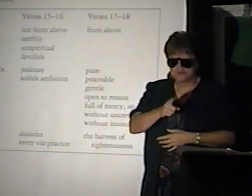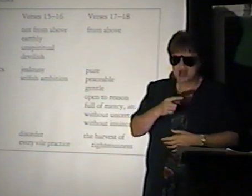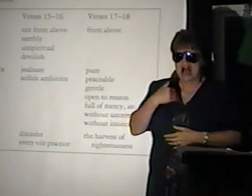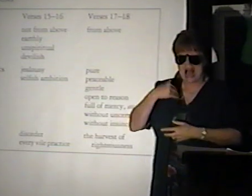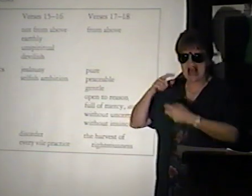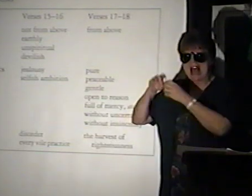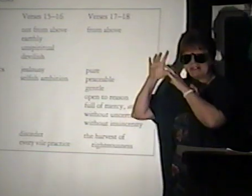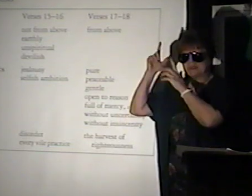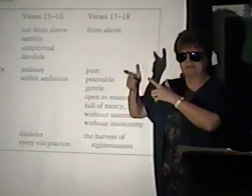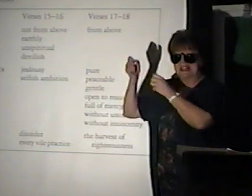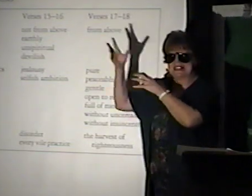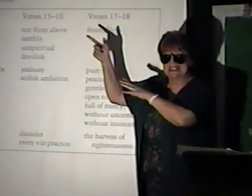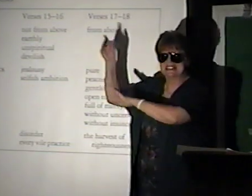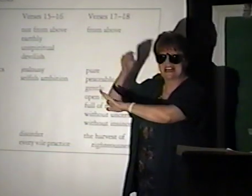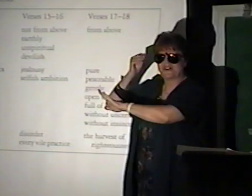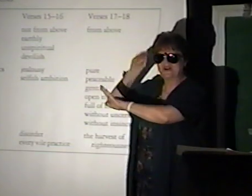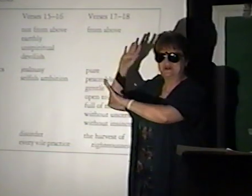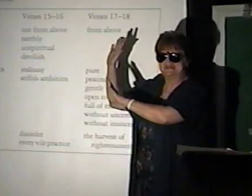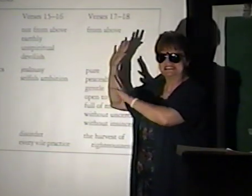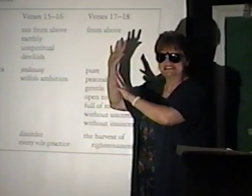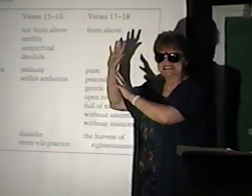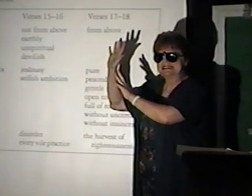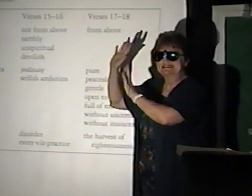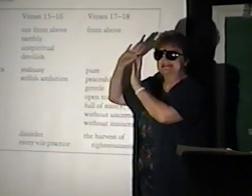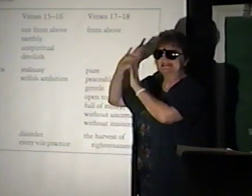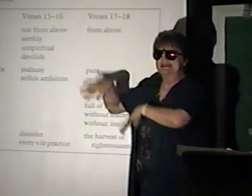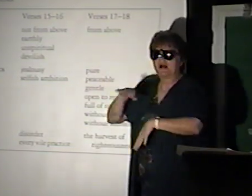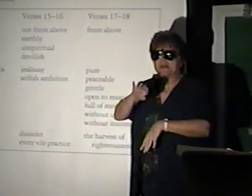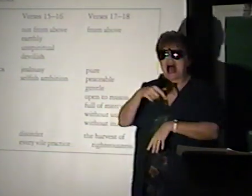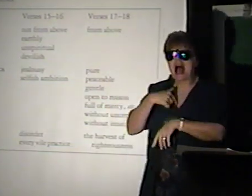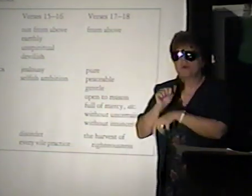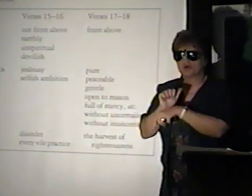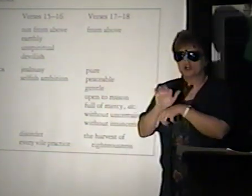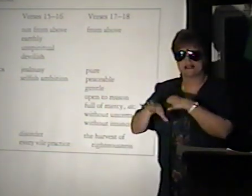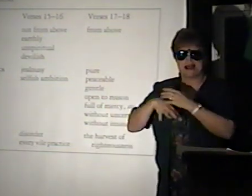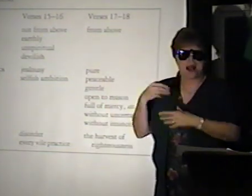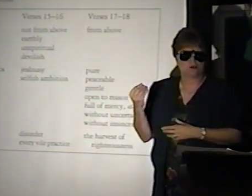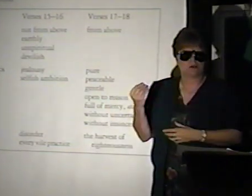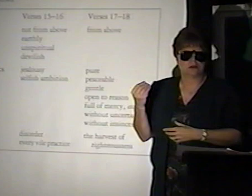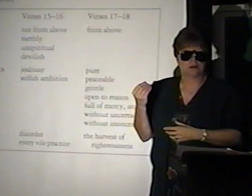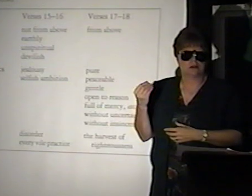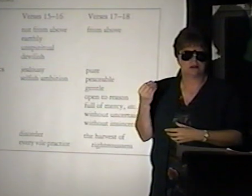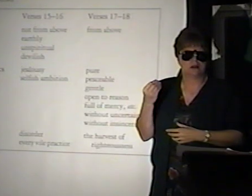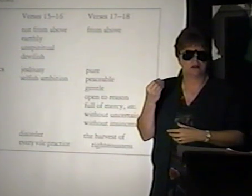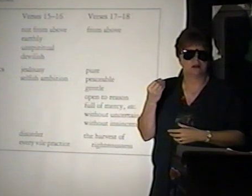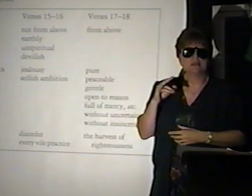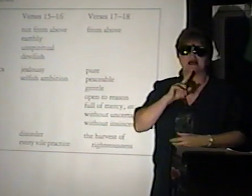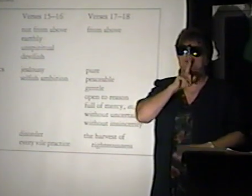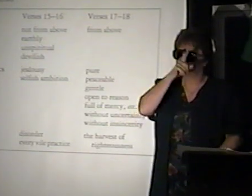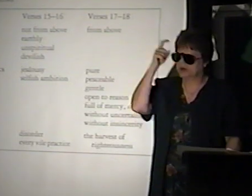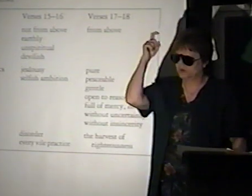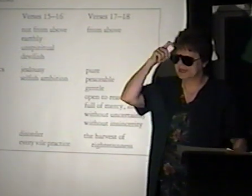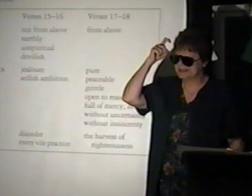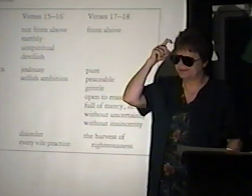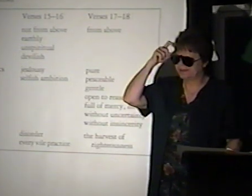I have too many things at home. I'll work it out. That's a little wisdom.